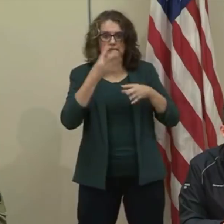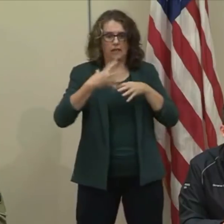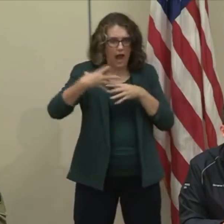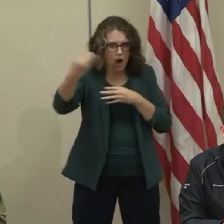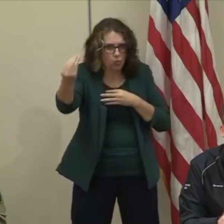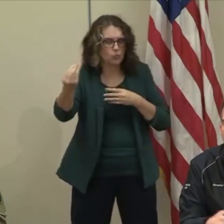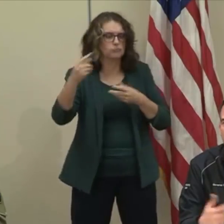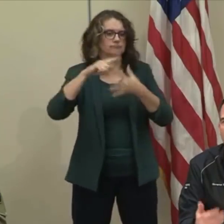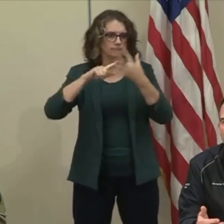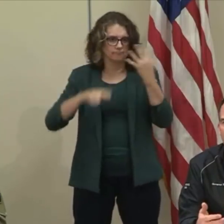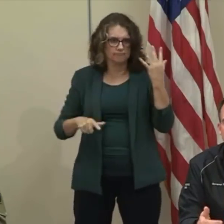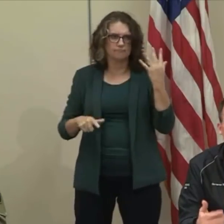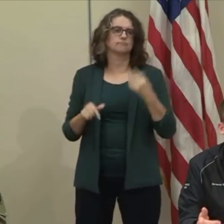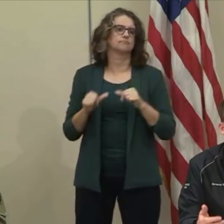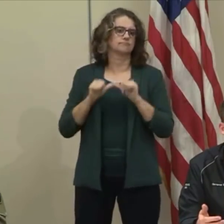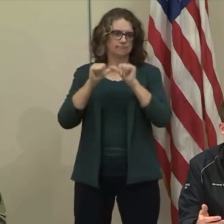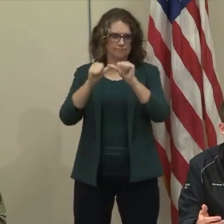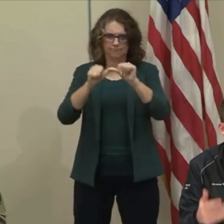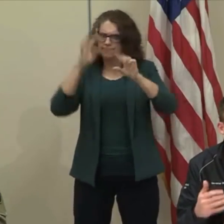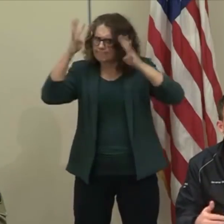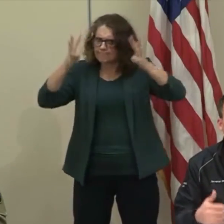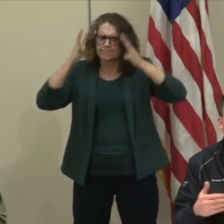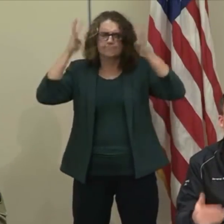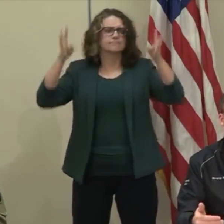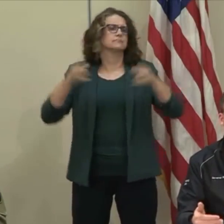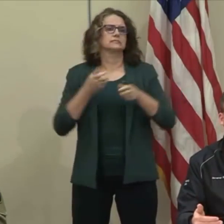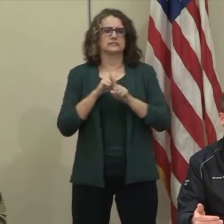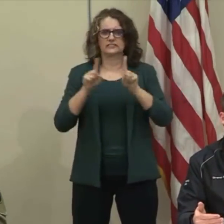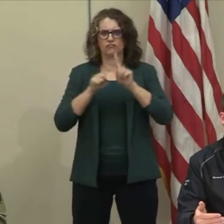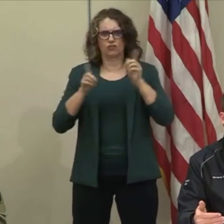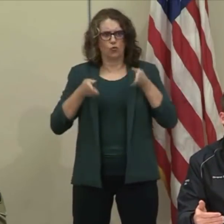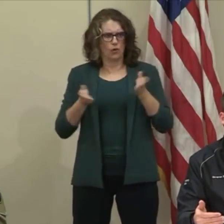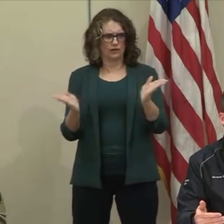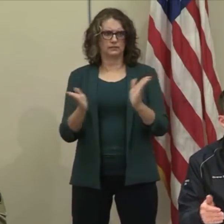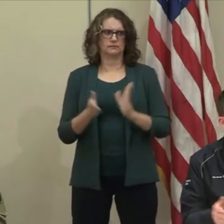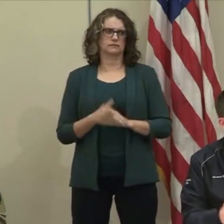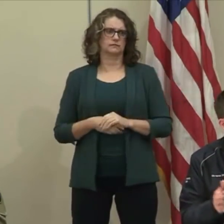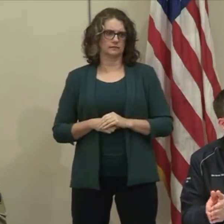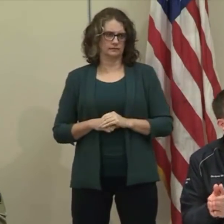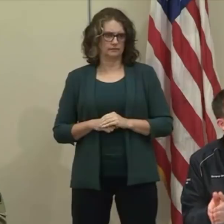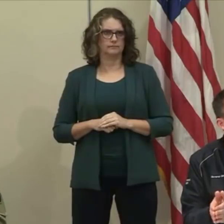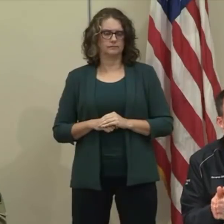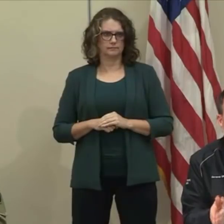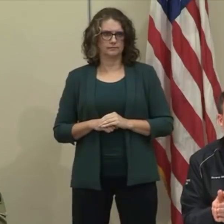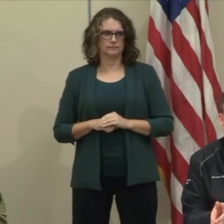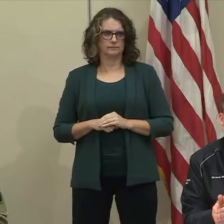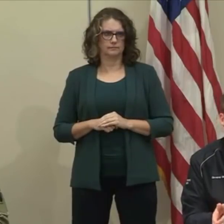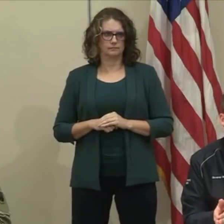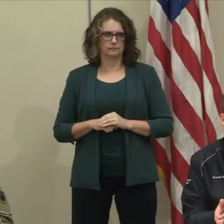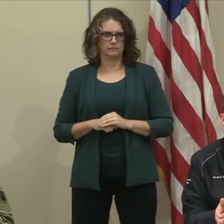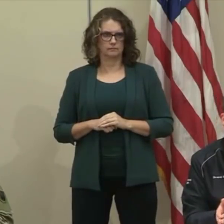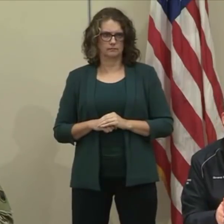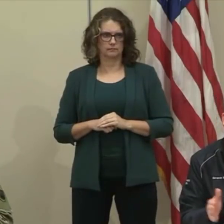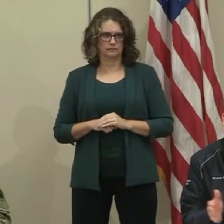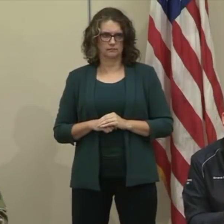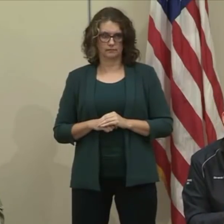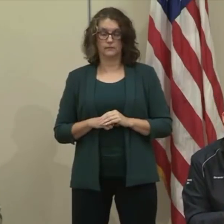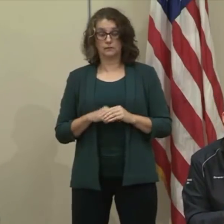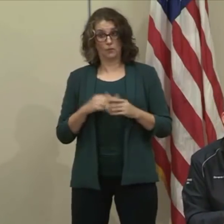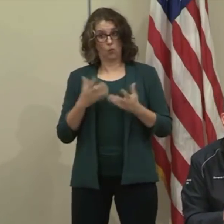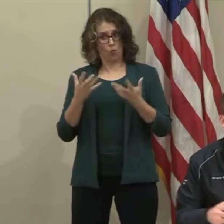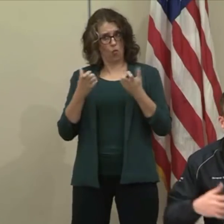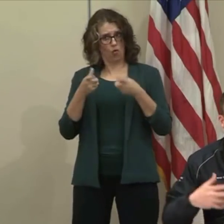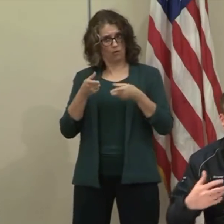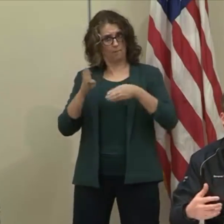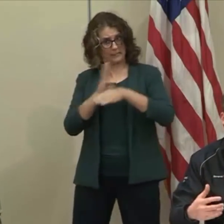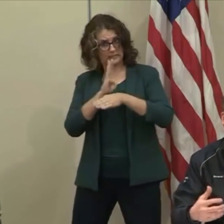think of innovative ways to continue to serve their customers while we're still respecting the CDC guidelines. So, thank you